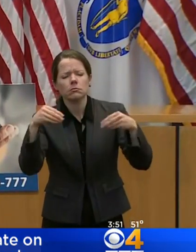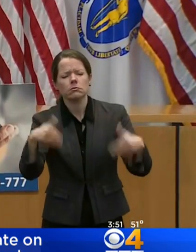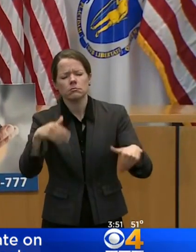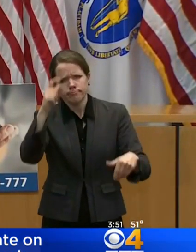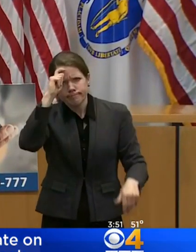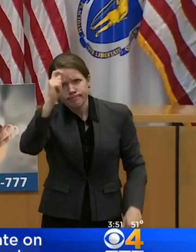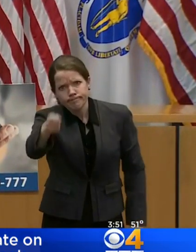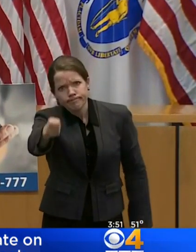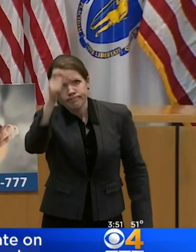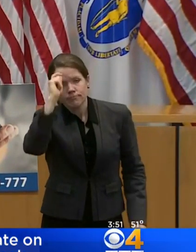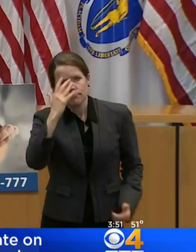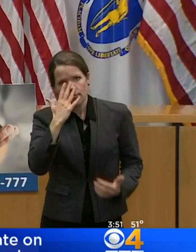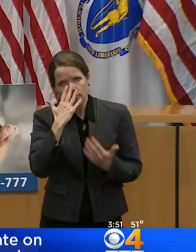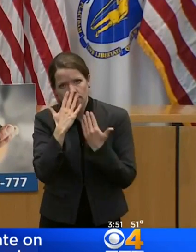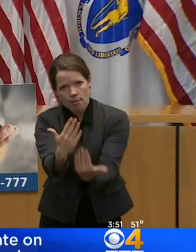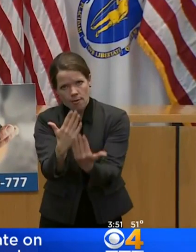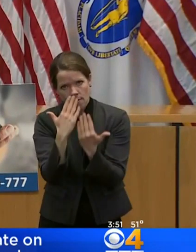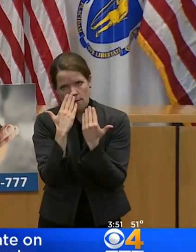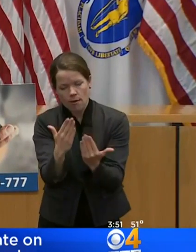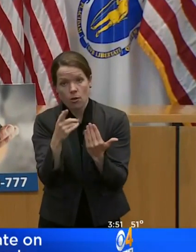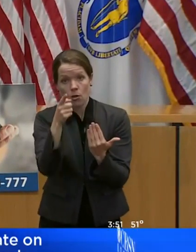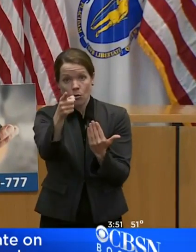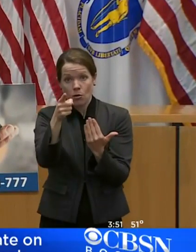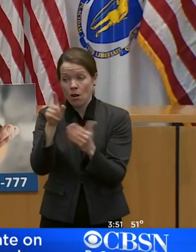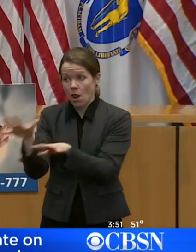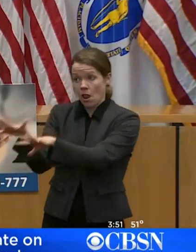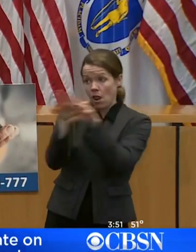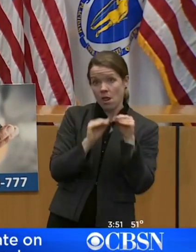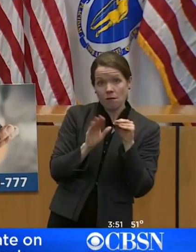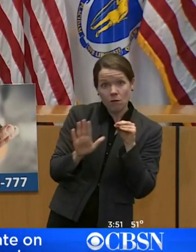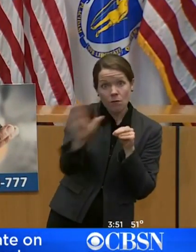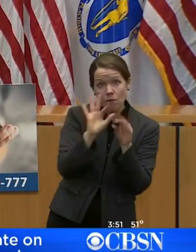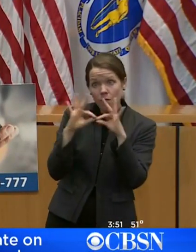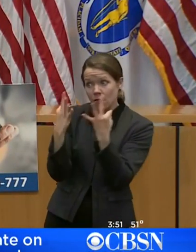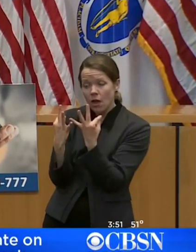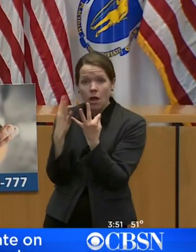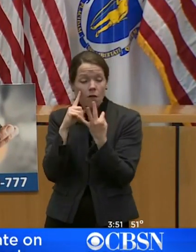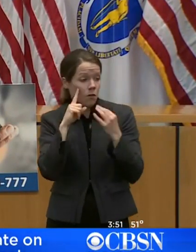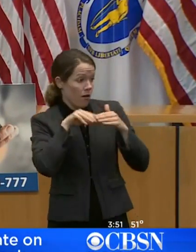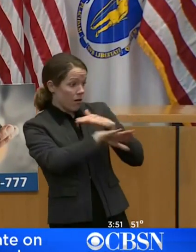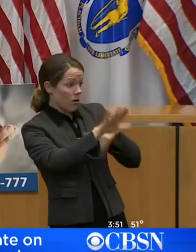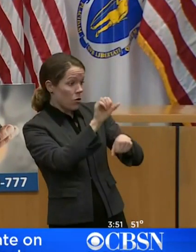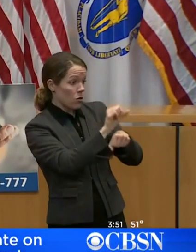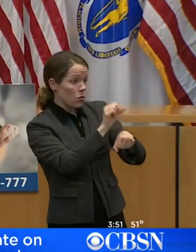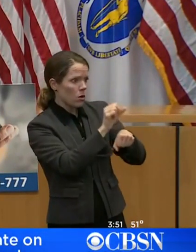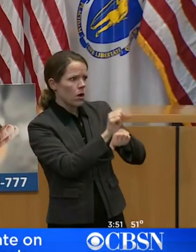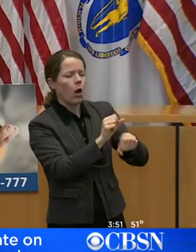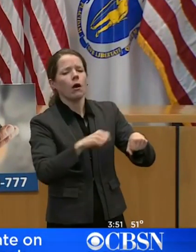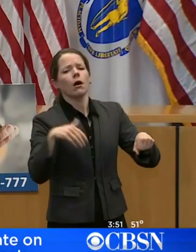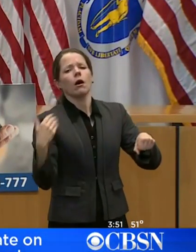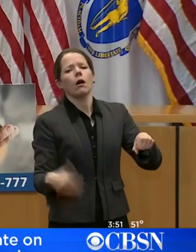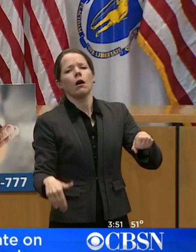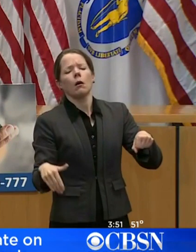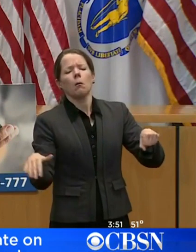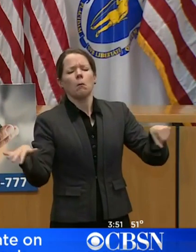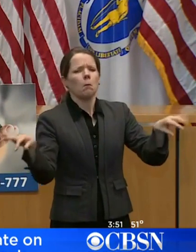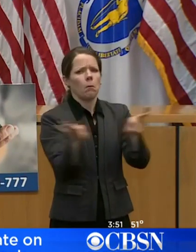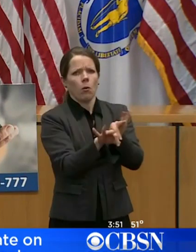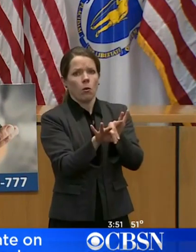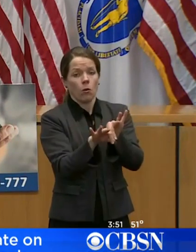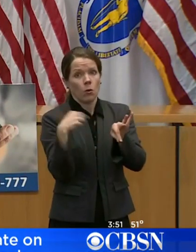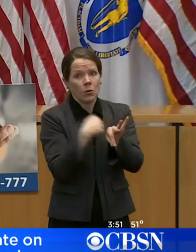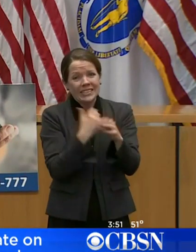that others have the essential items that they need and we value your service and we'll continue to take any necessary